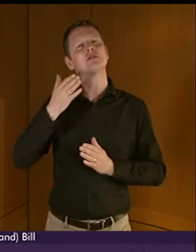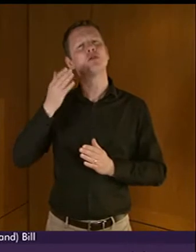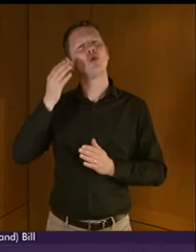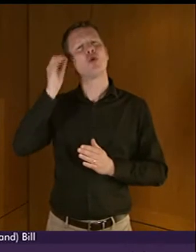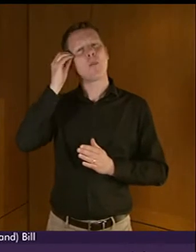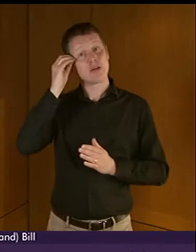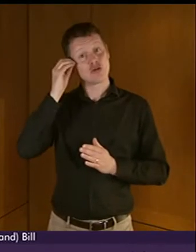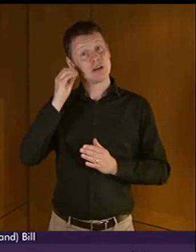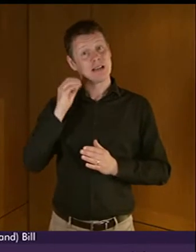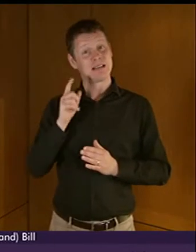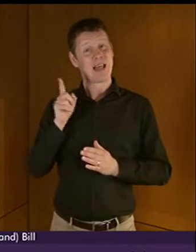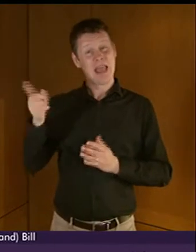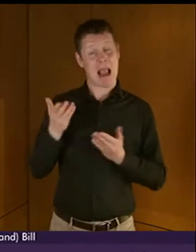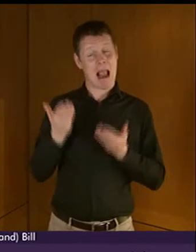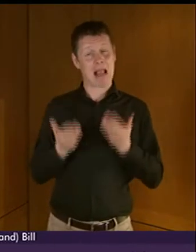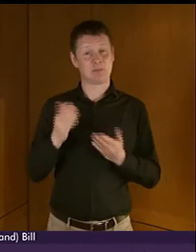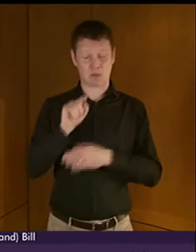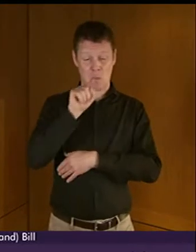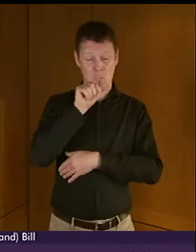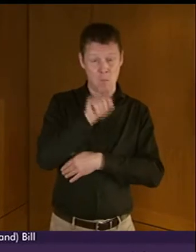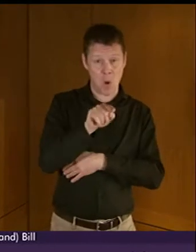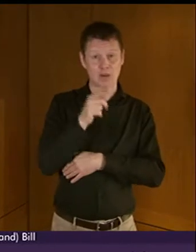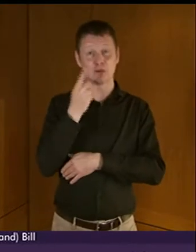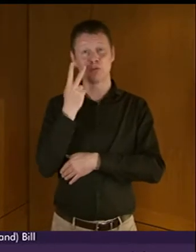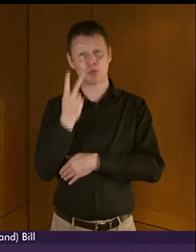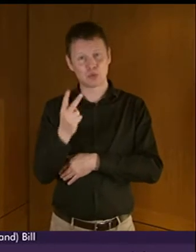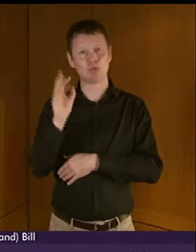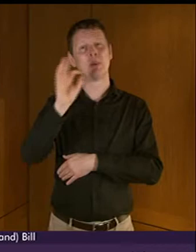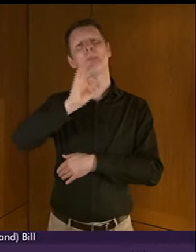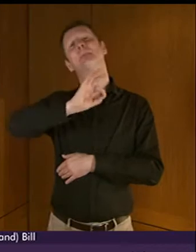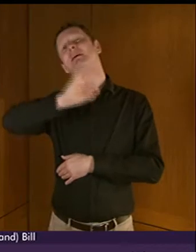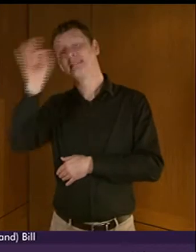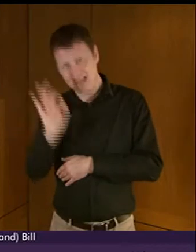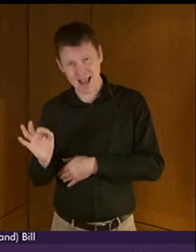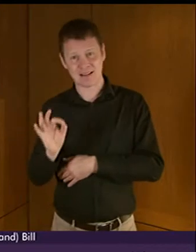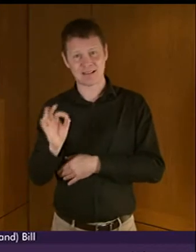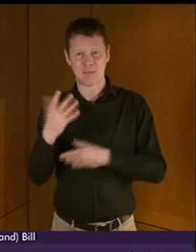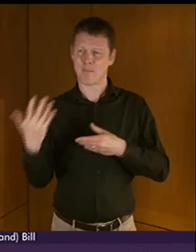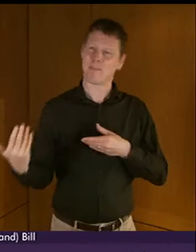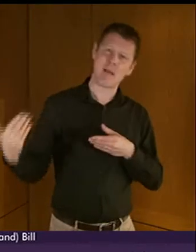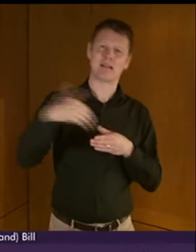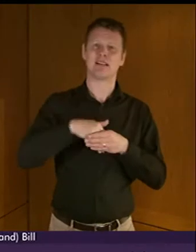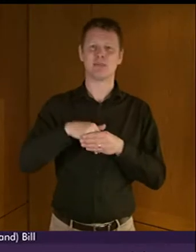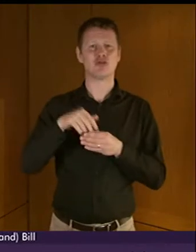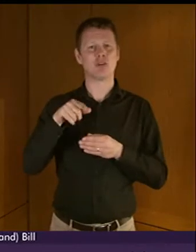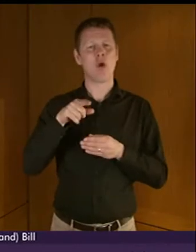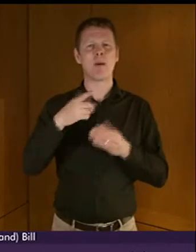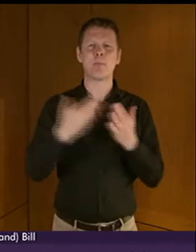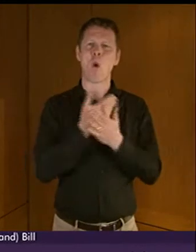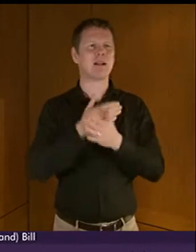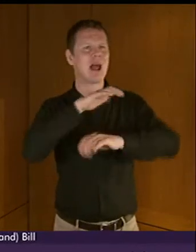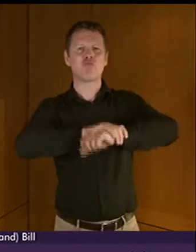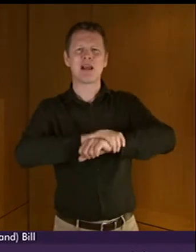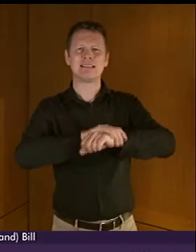last week, only 0.2% participation rate by disabled young persons in the modern apprenticeship